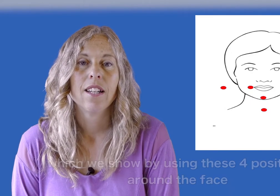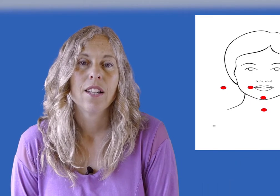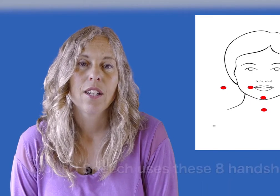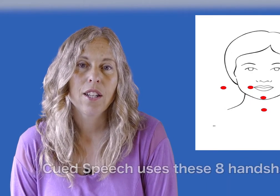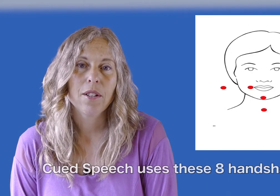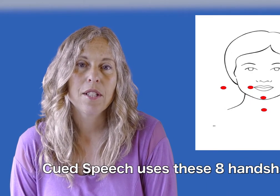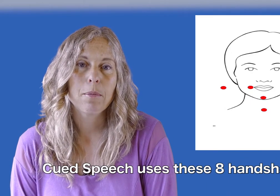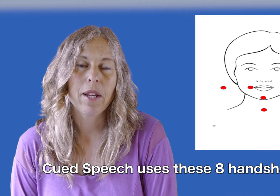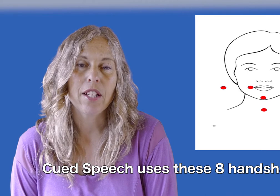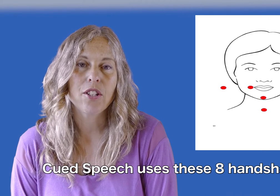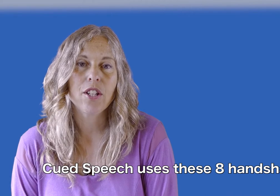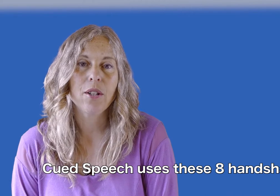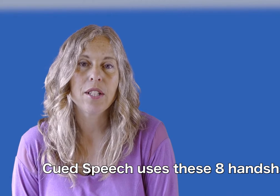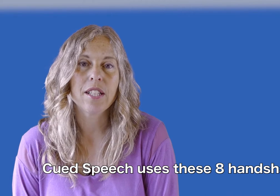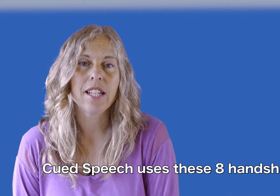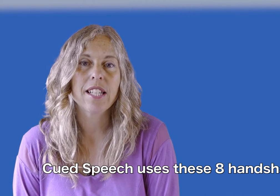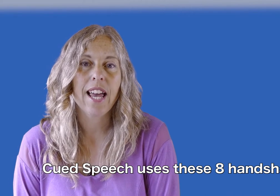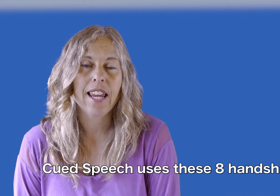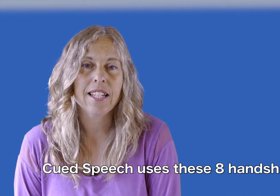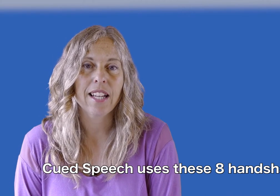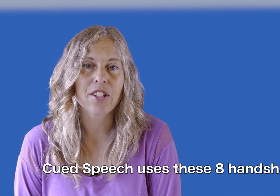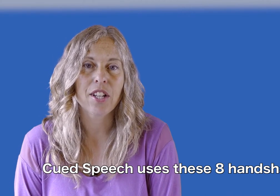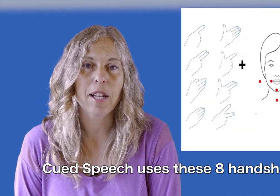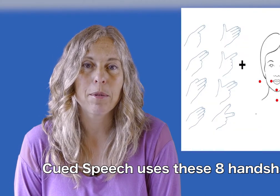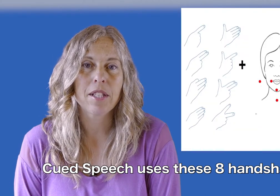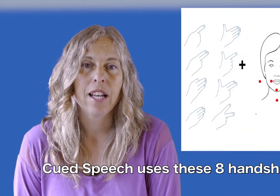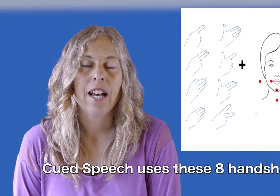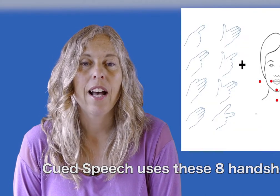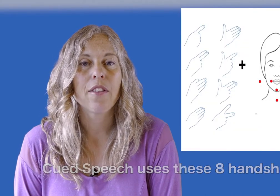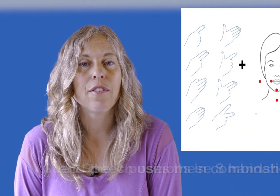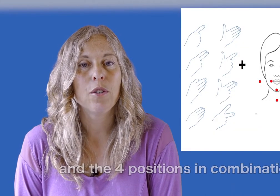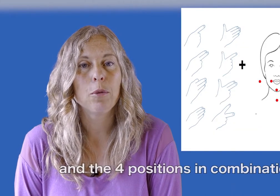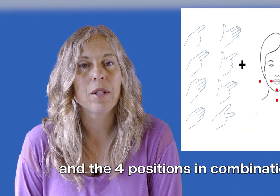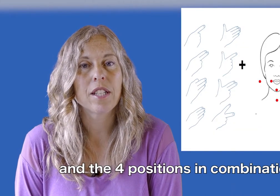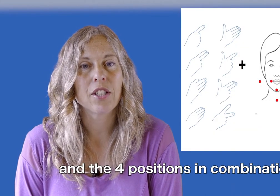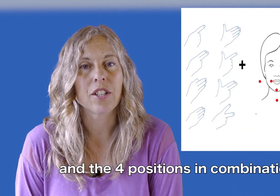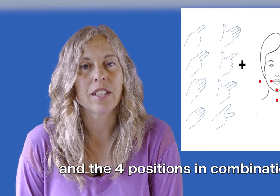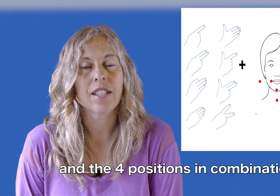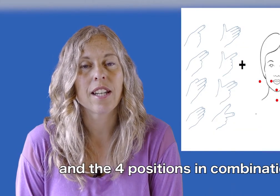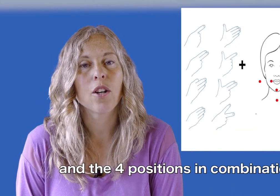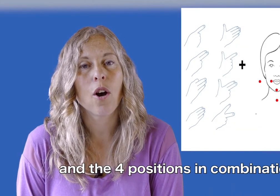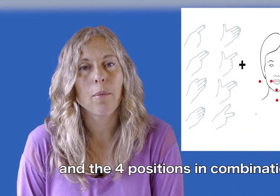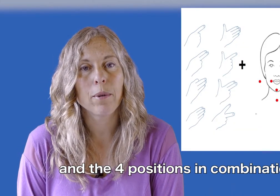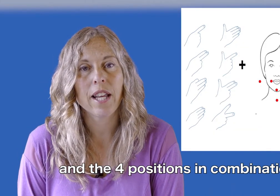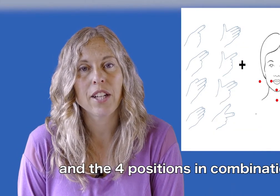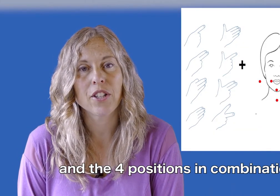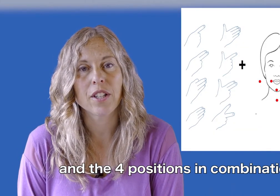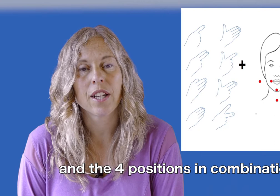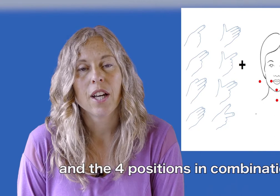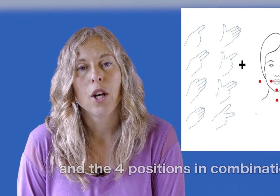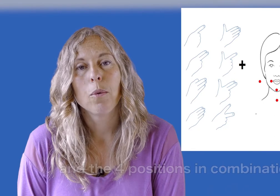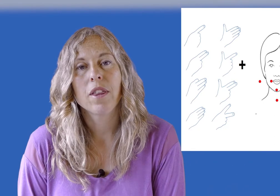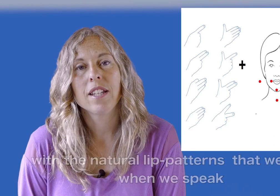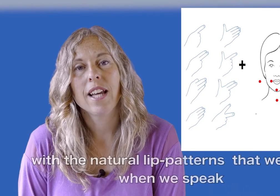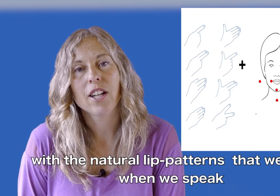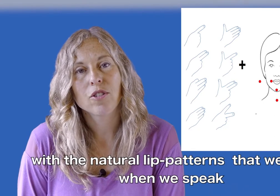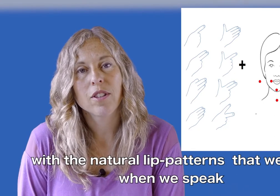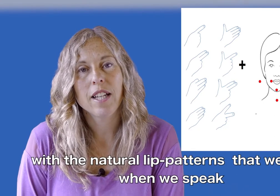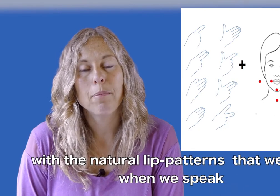Cued speech uses these eight handshapes and the four positions in combination with the natural lip